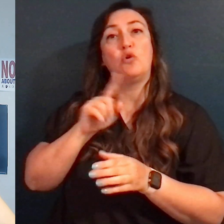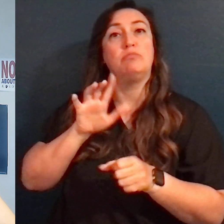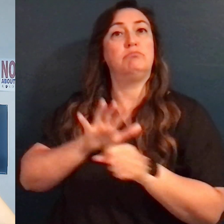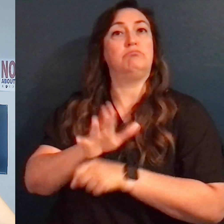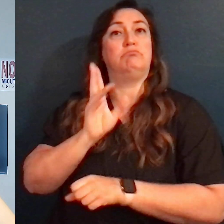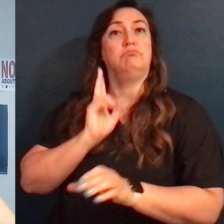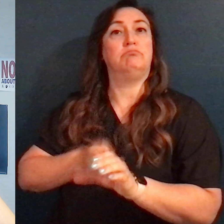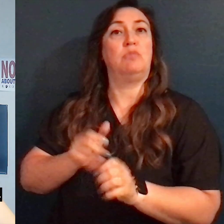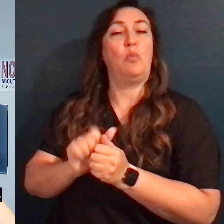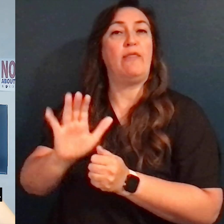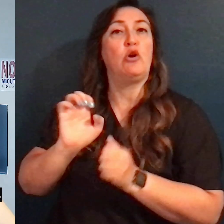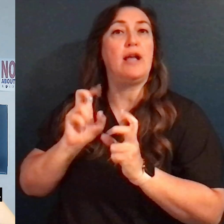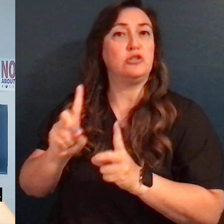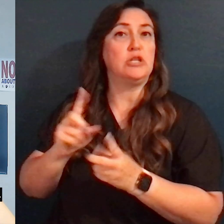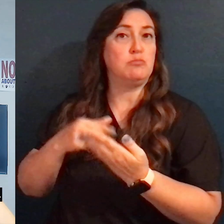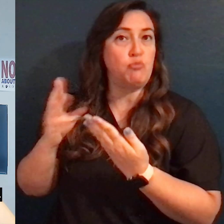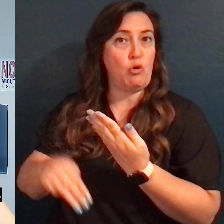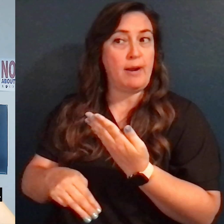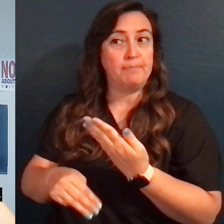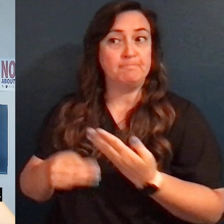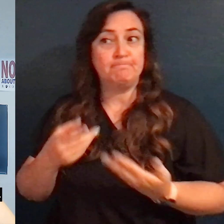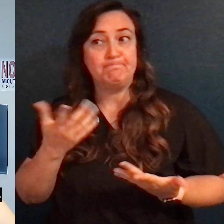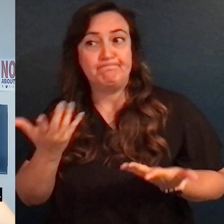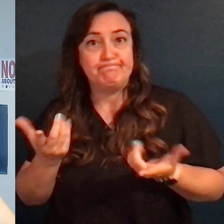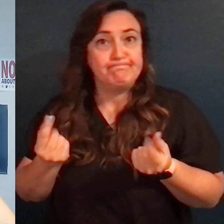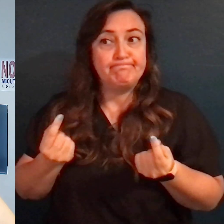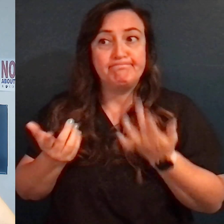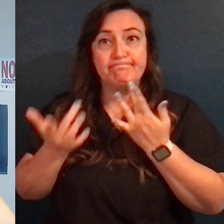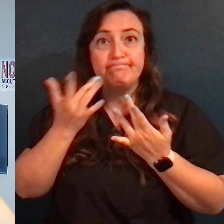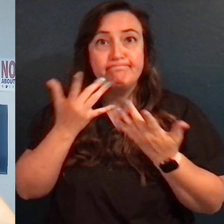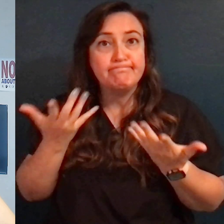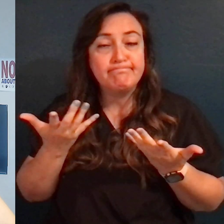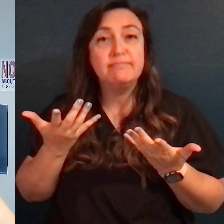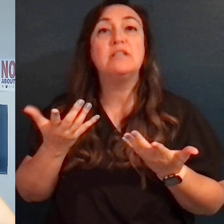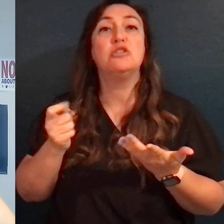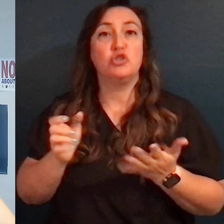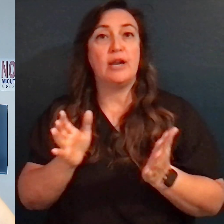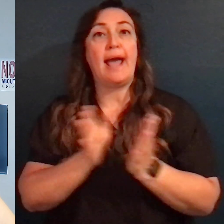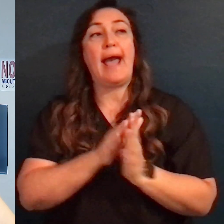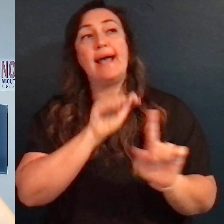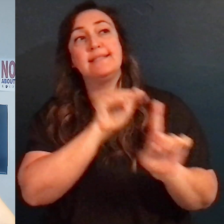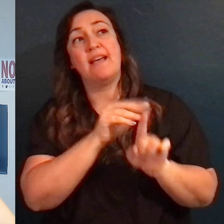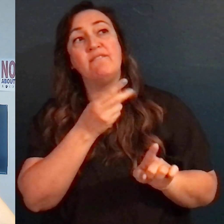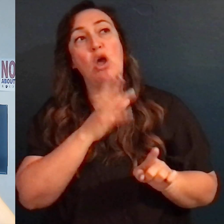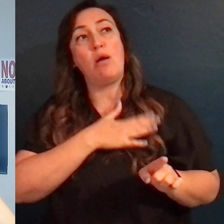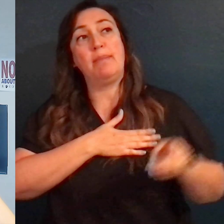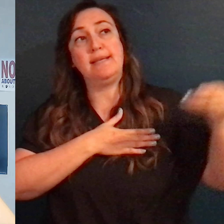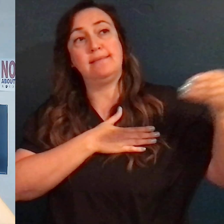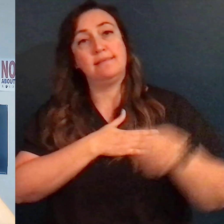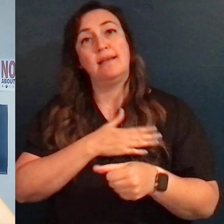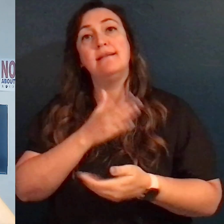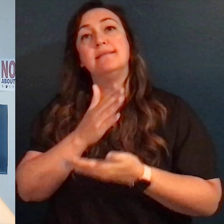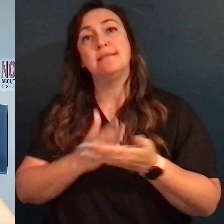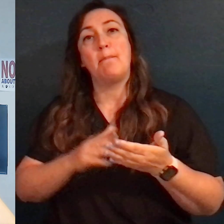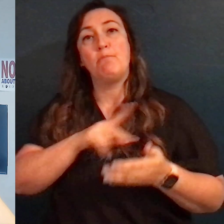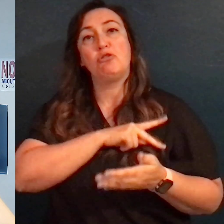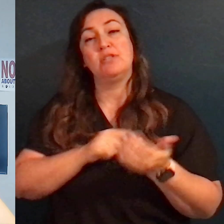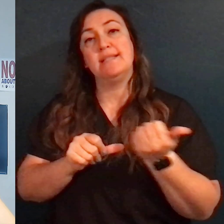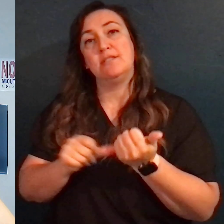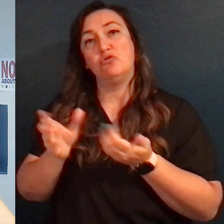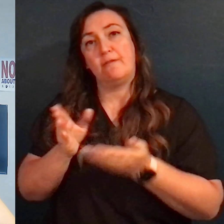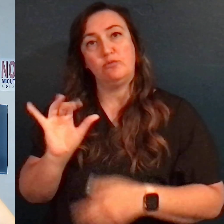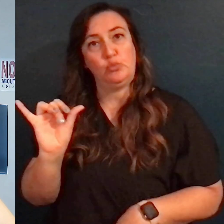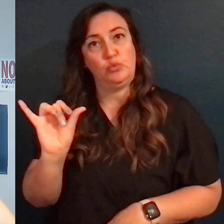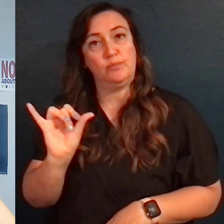need to participate in her educational program. Jamila should ask VR to pay for some of her personal assistance